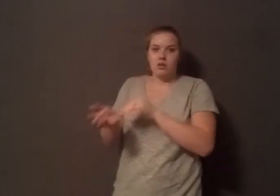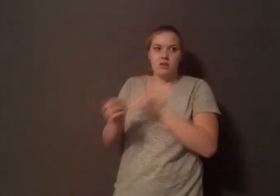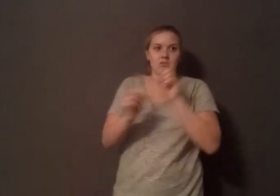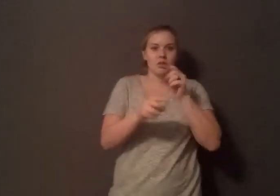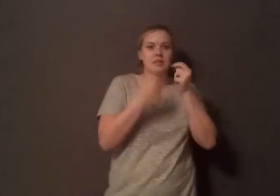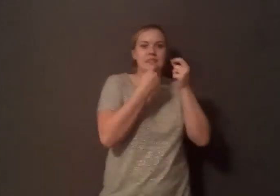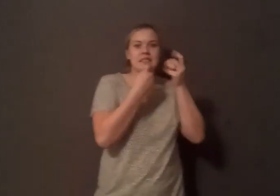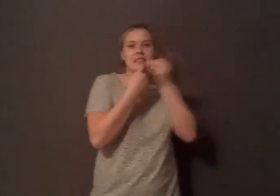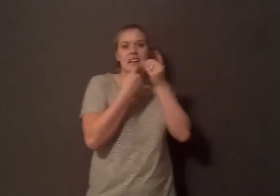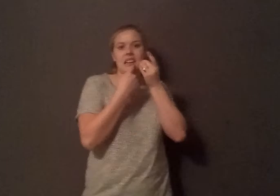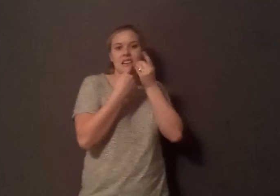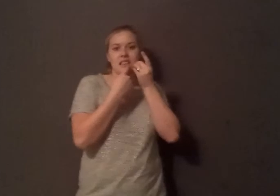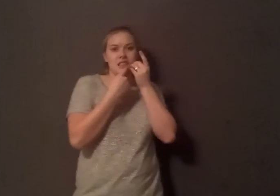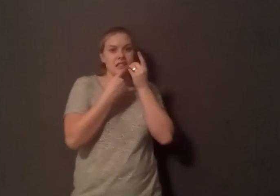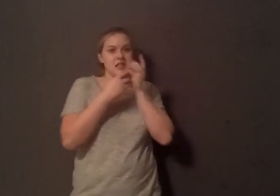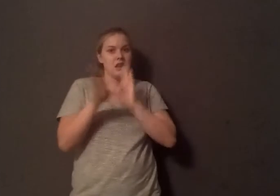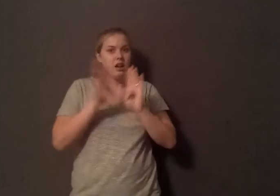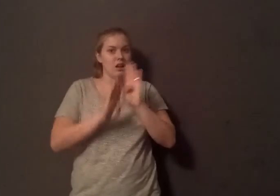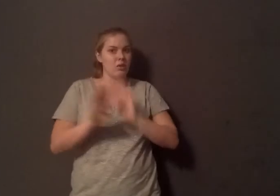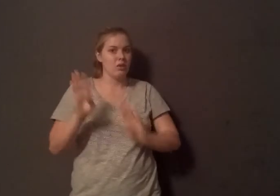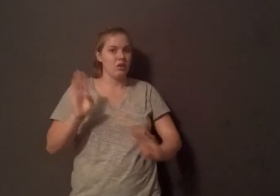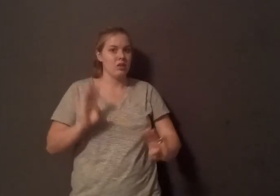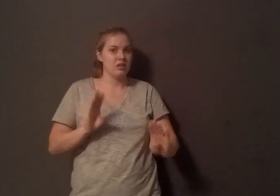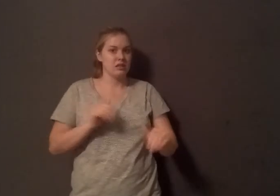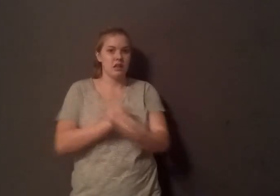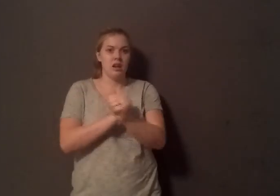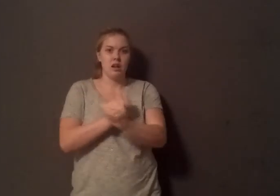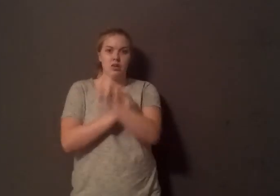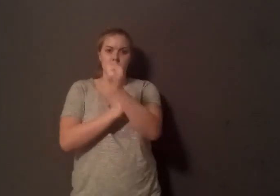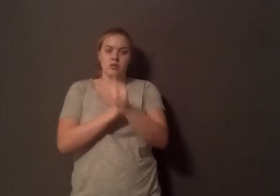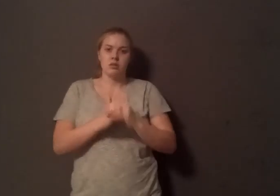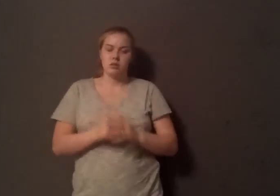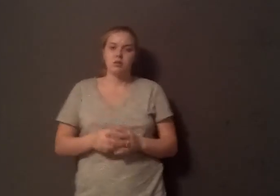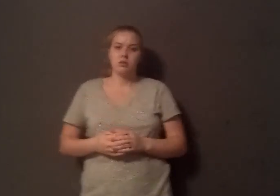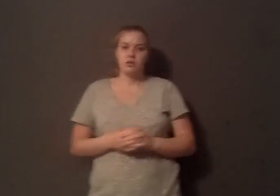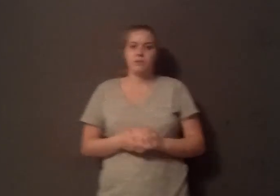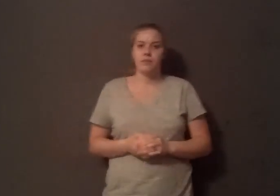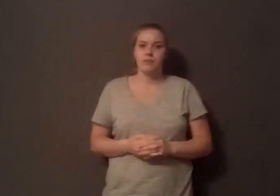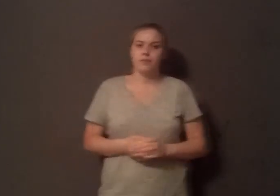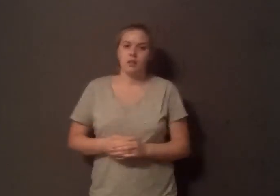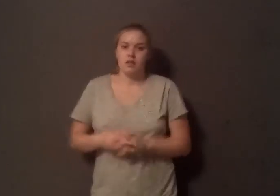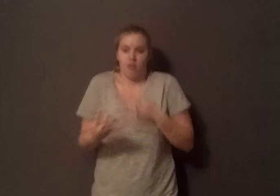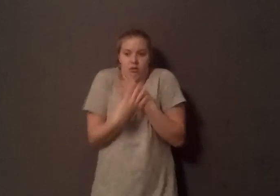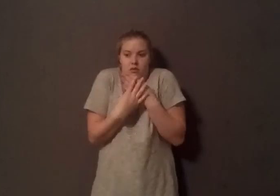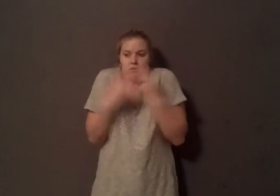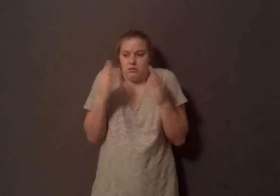in your leg and you cut your leg off. So you have this very dangerous situation. By crowding these animals in, they become a